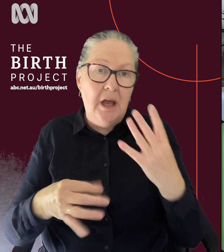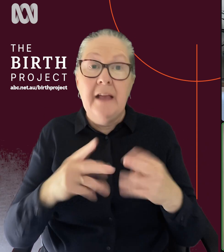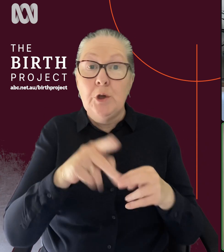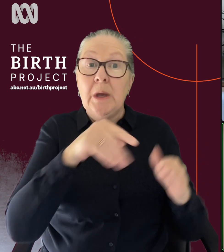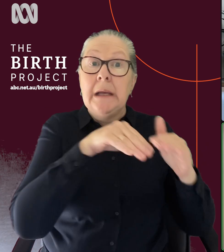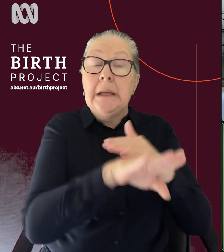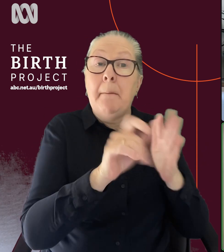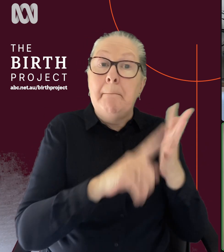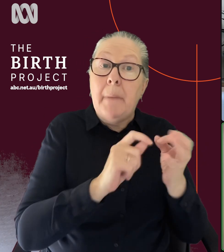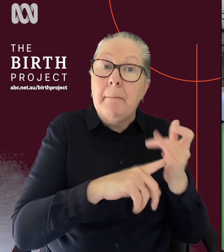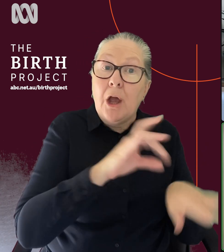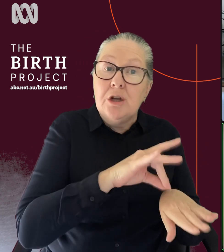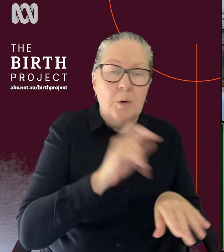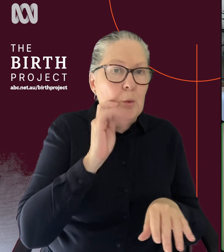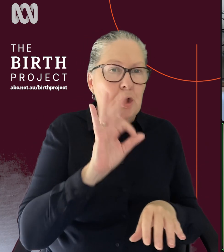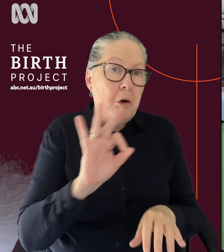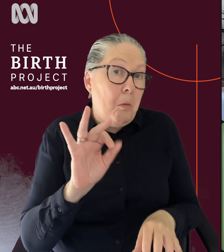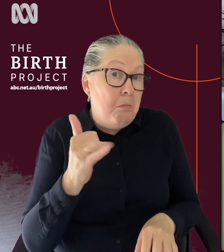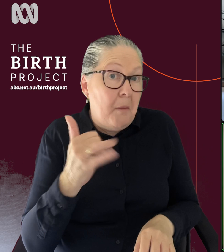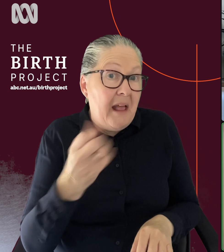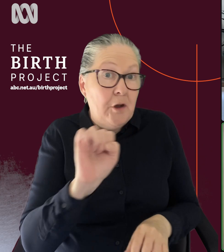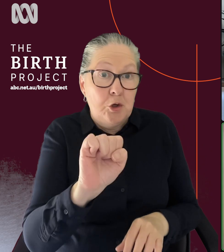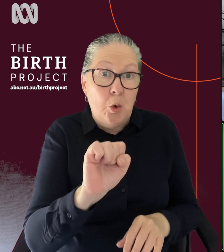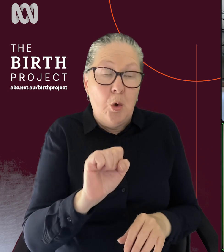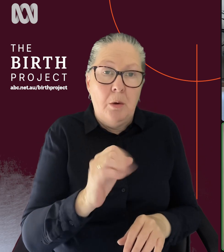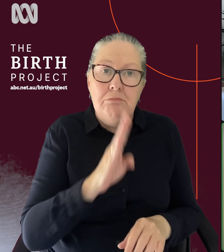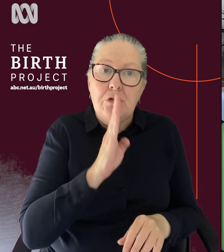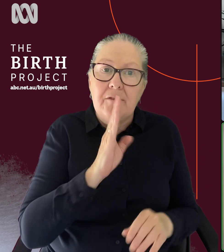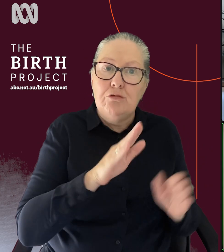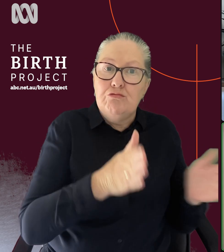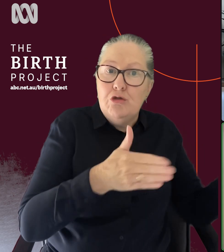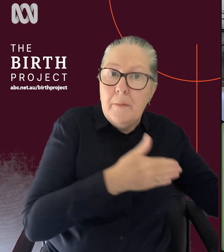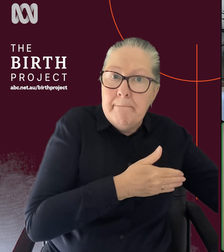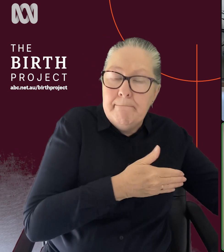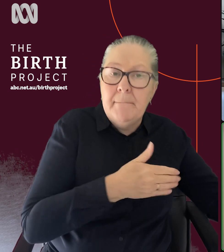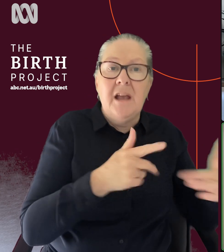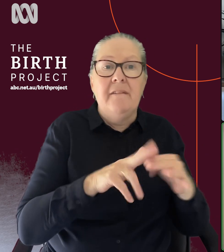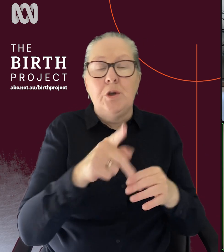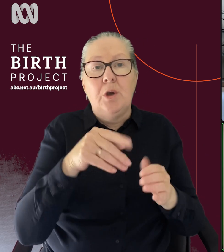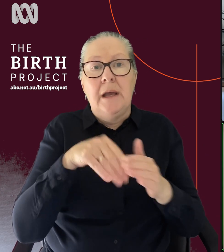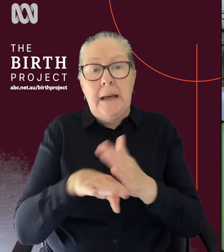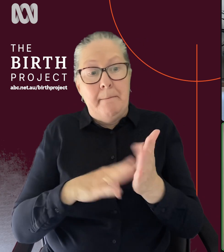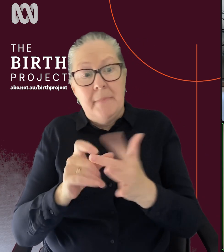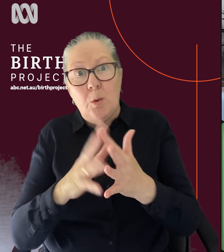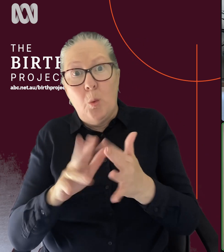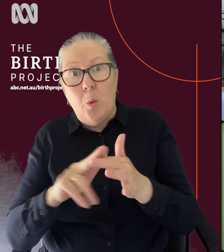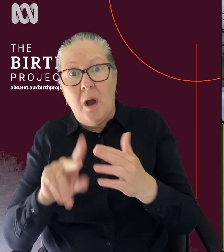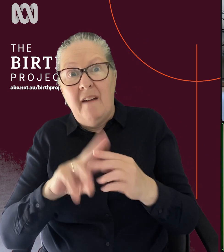less likely to have your own room. You're going to have, unless you're in that midwifery group practice, you're going to have a different care provider at each